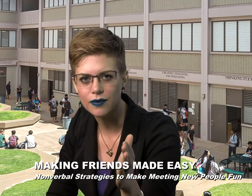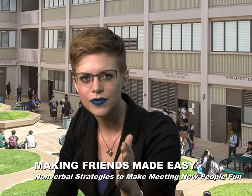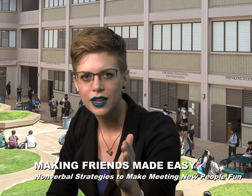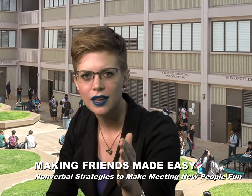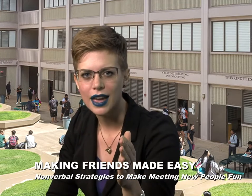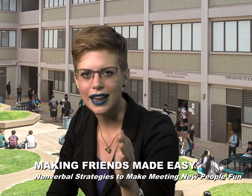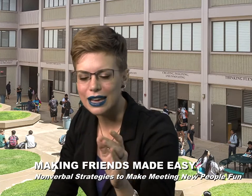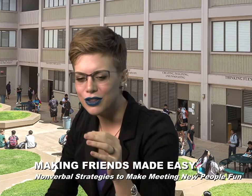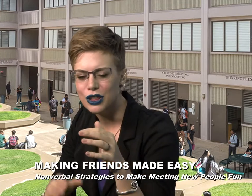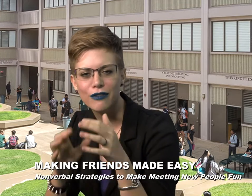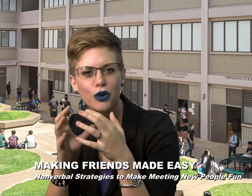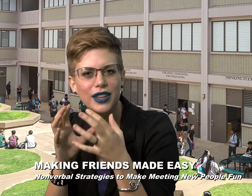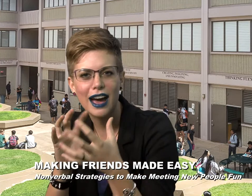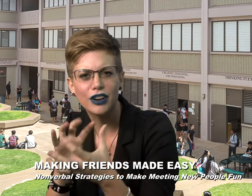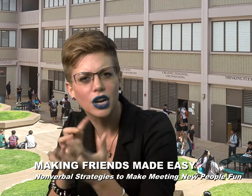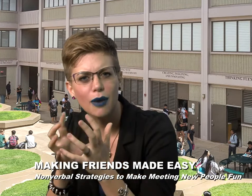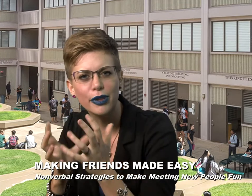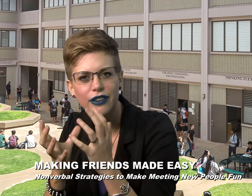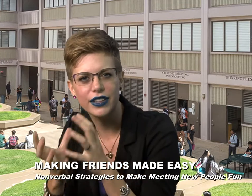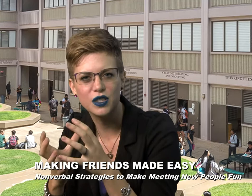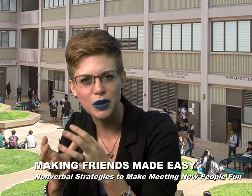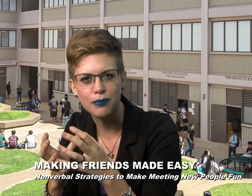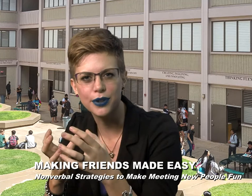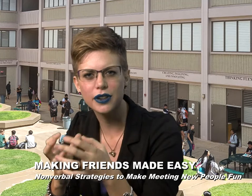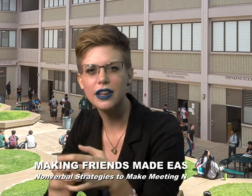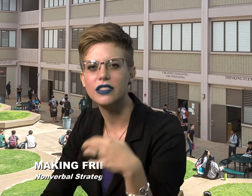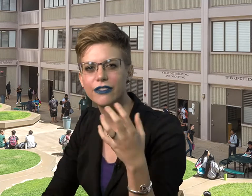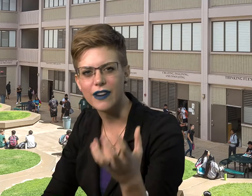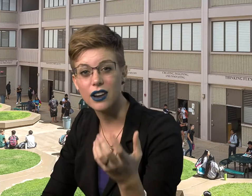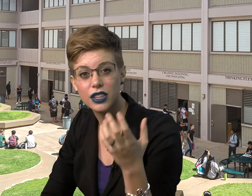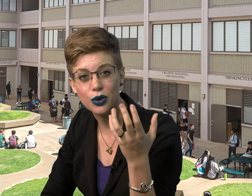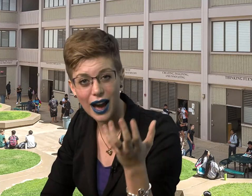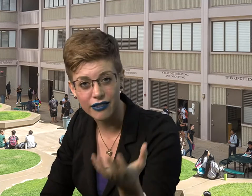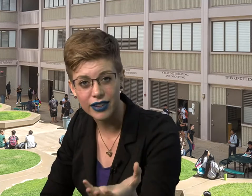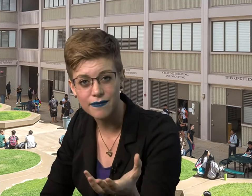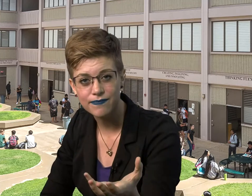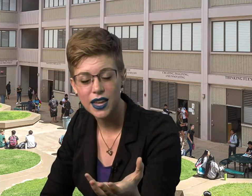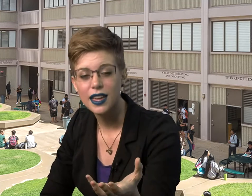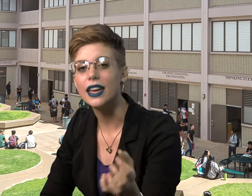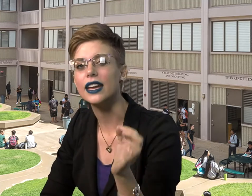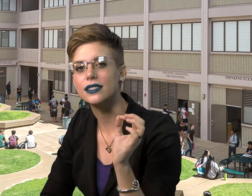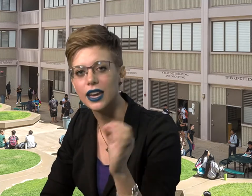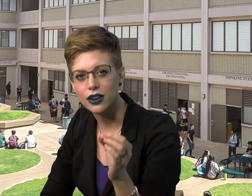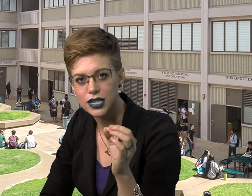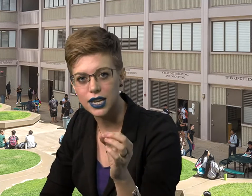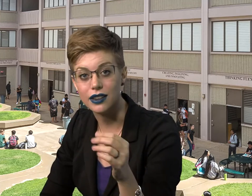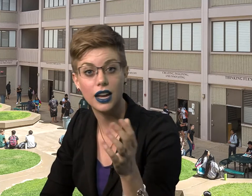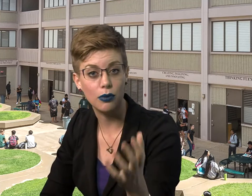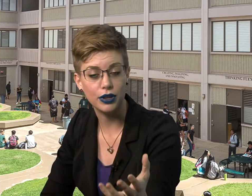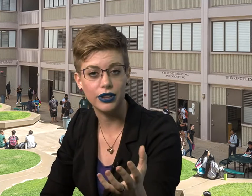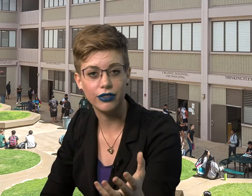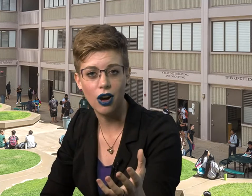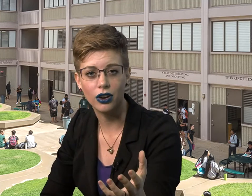And even if you only have a couple of these people, the fact that you have them is guaranteed to help you live longer.